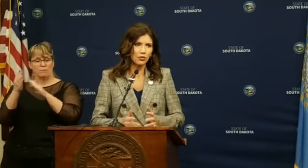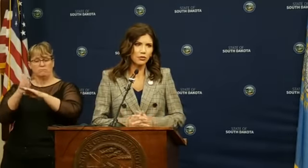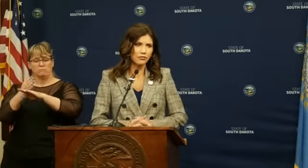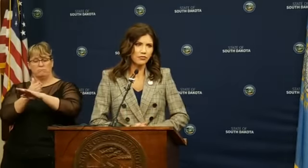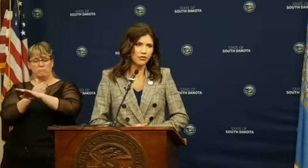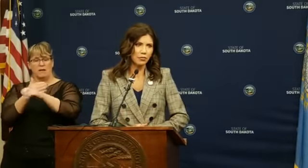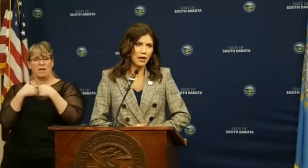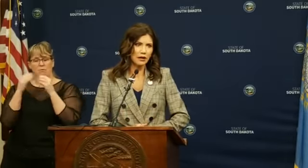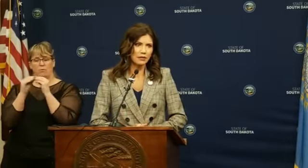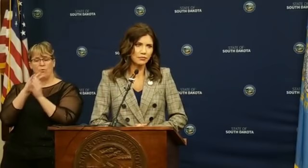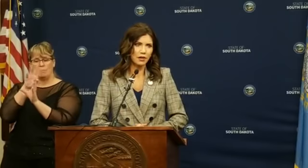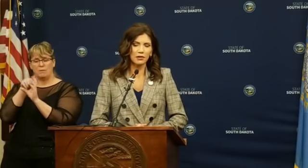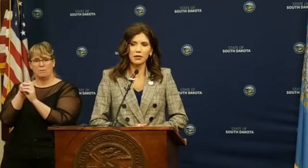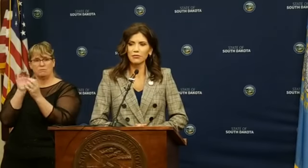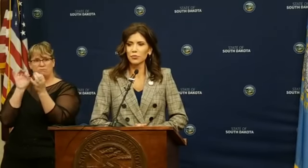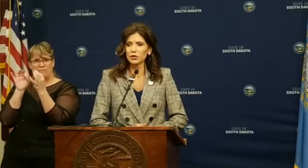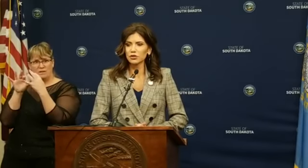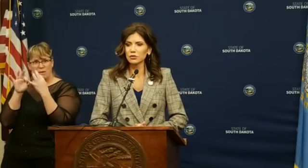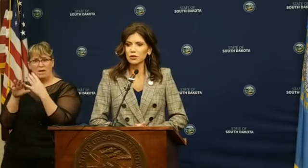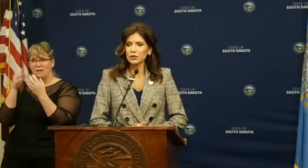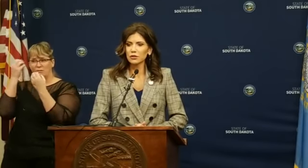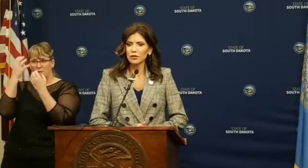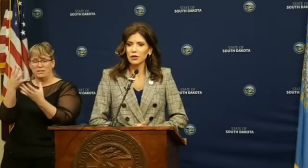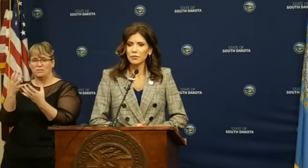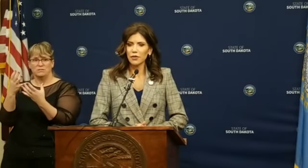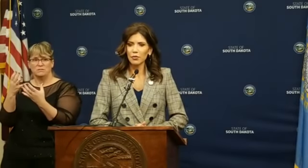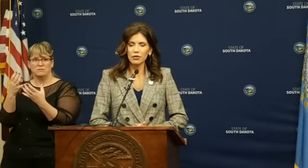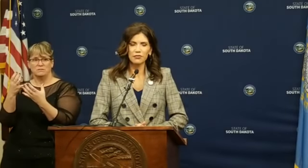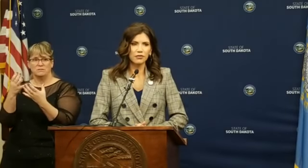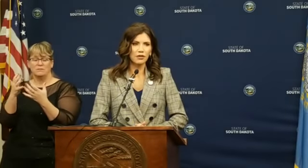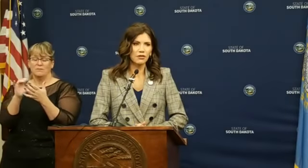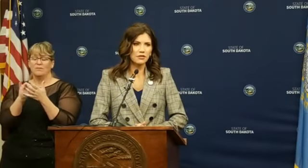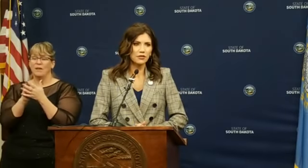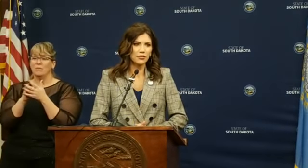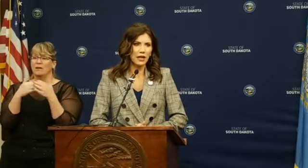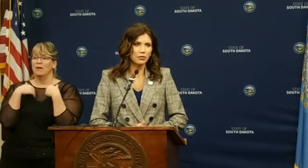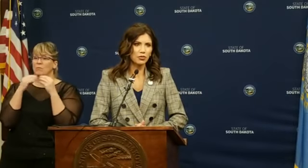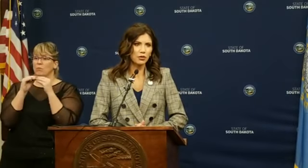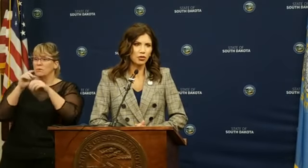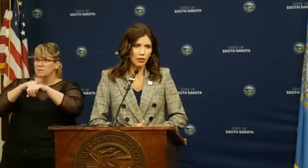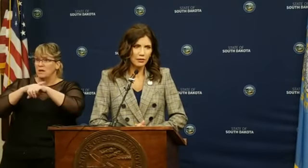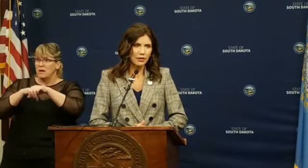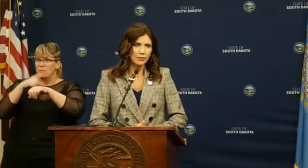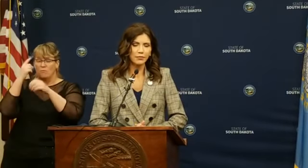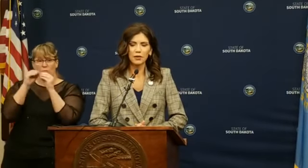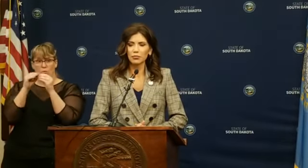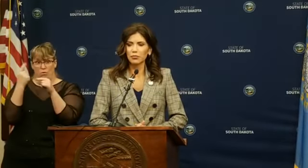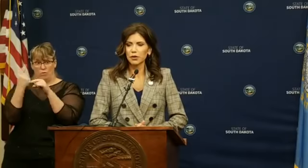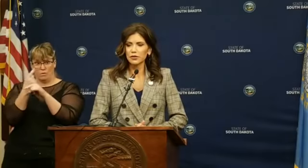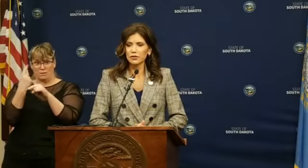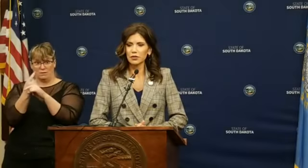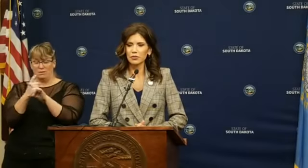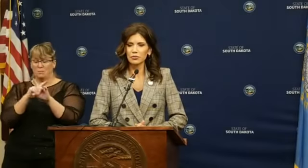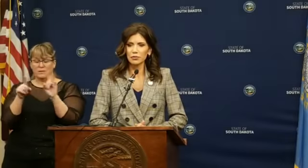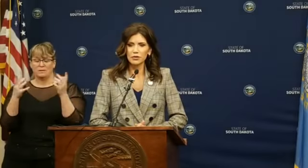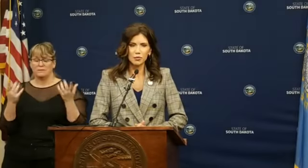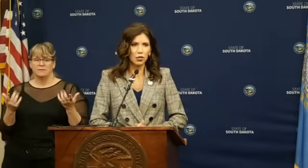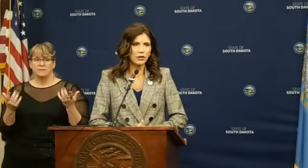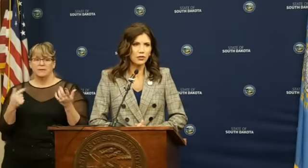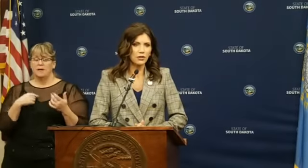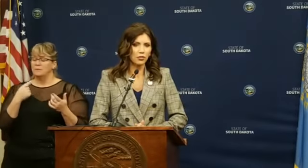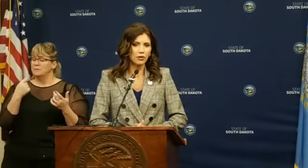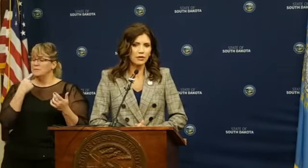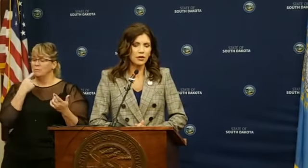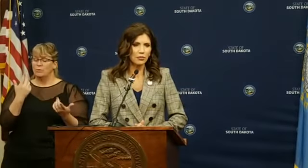stakeholder feedback and information. That would have given us a little time to do it correctly, but I'm